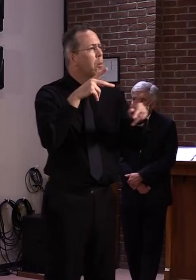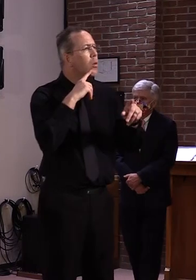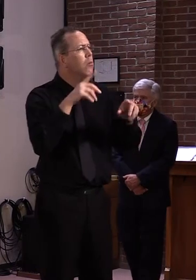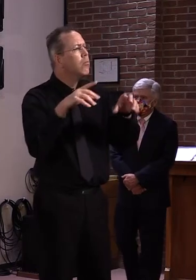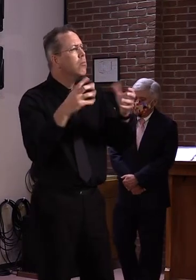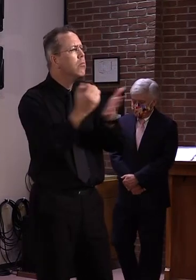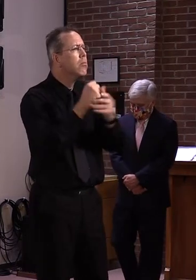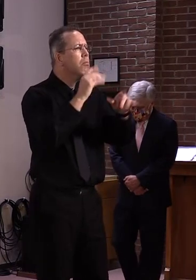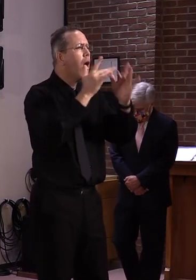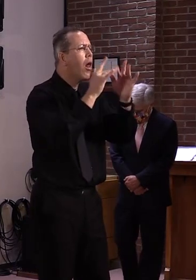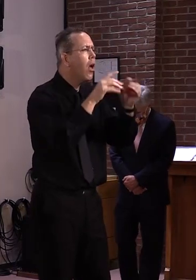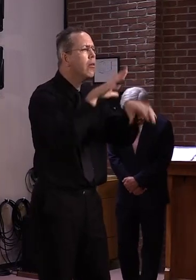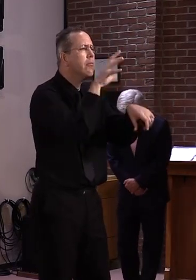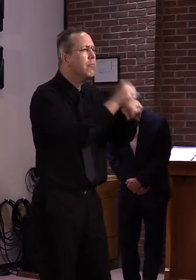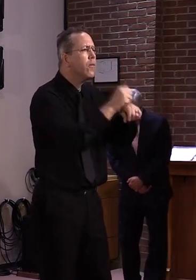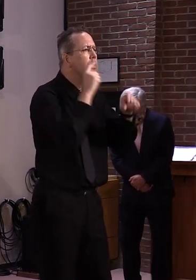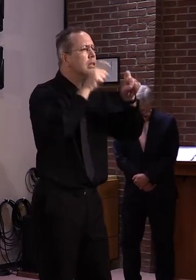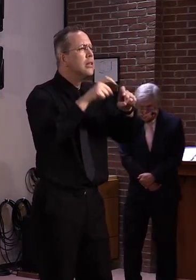Dr. Levine.